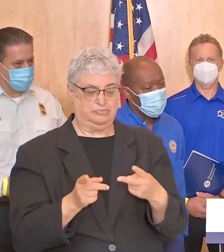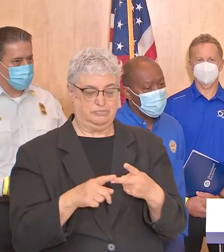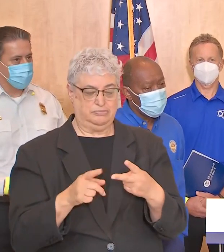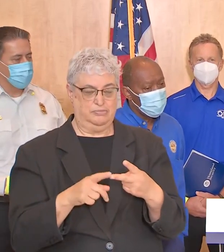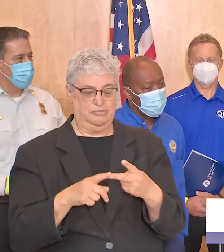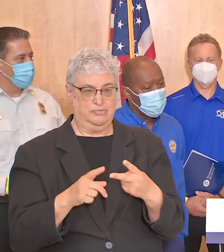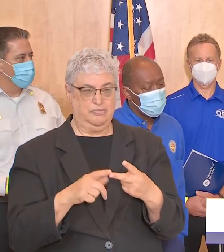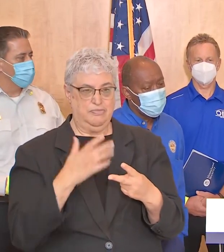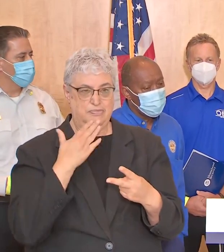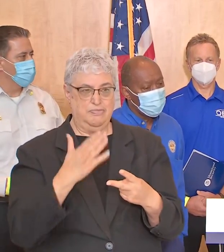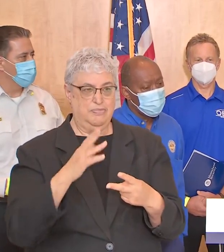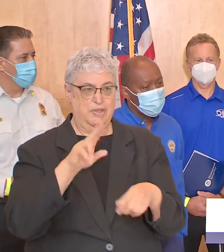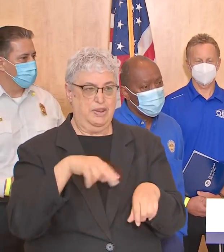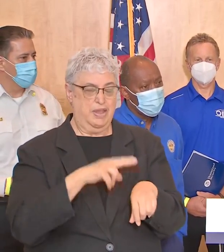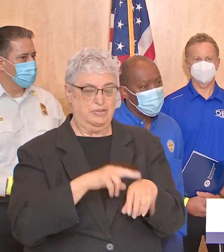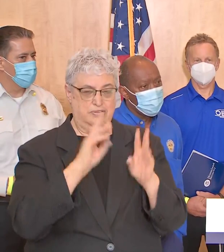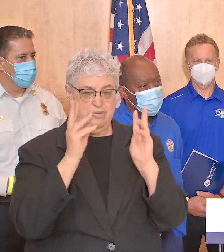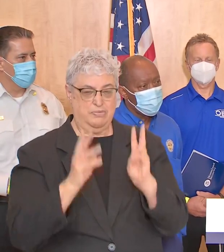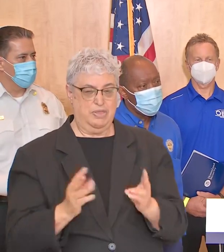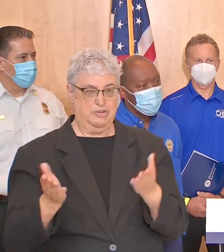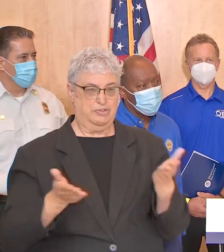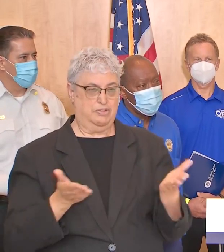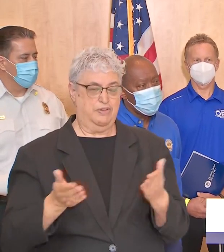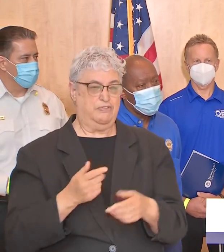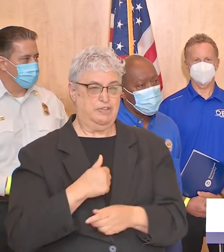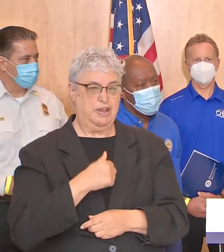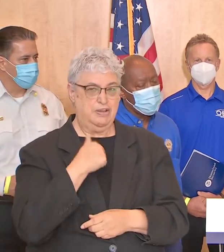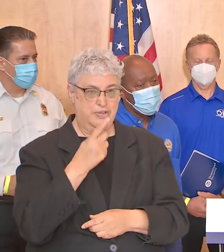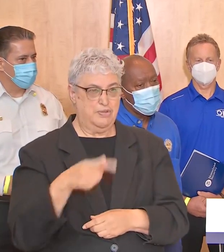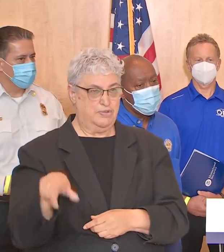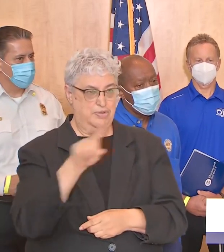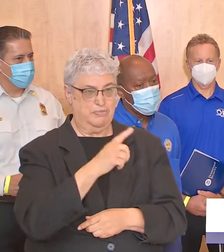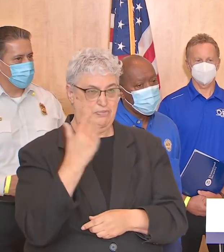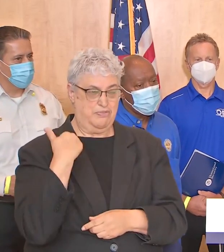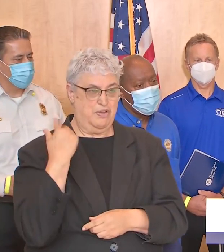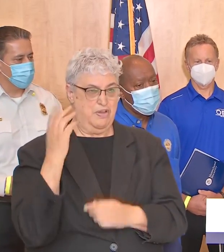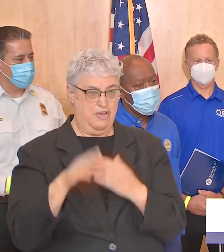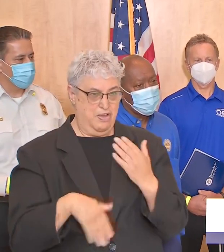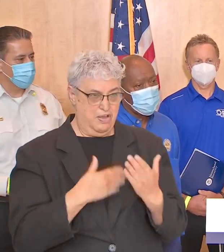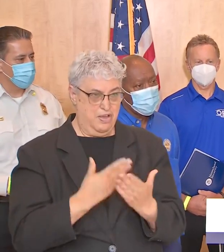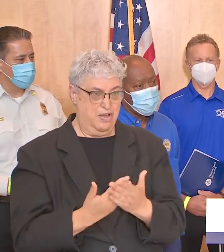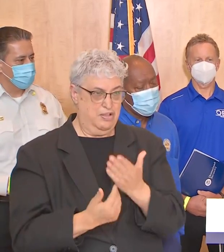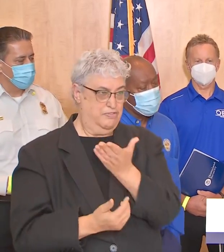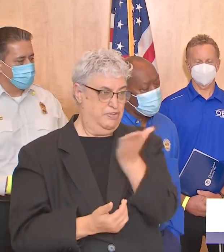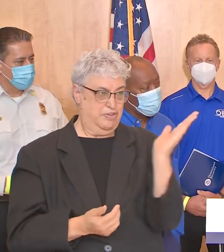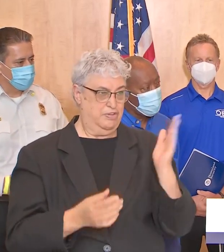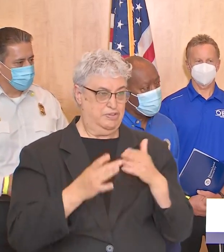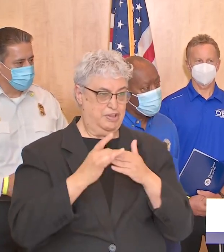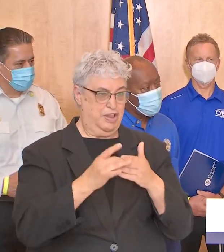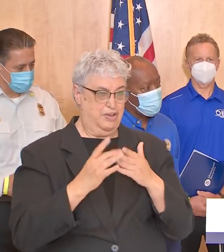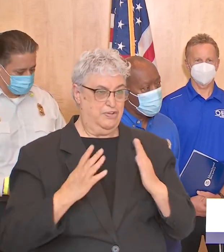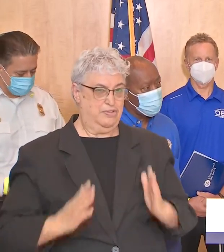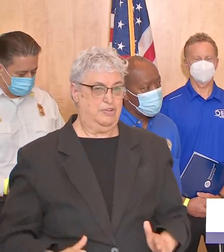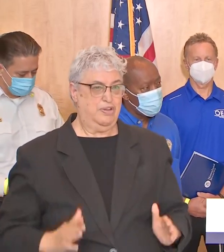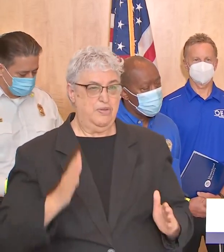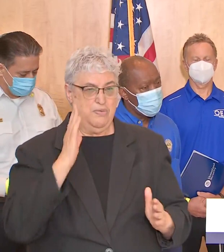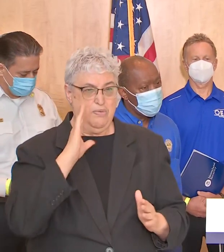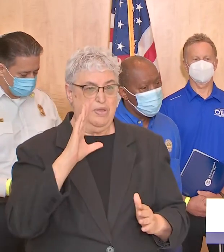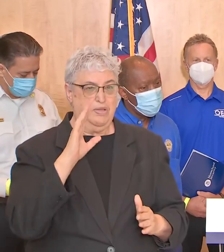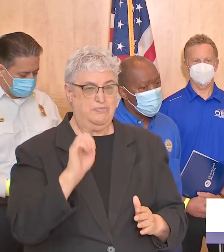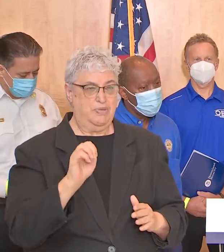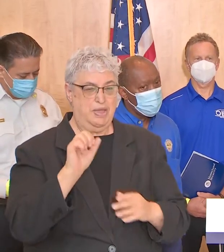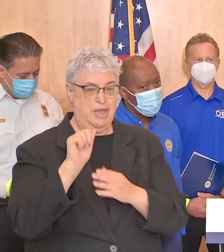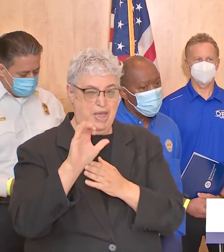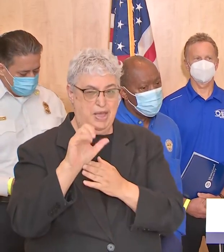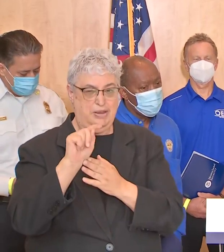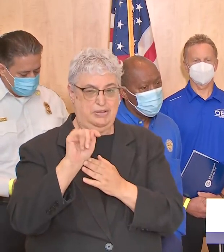i want to thank the national weather service i might have mentioned them earlier but they have all said to all of you as leaders is that this is going to be an